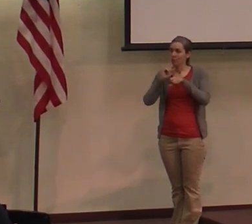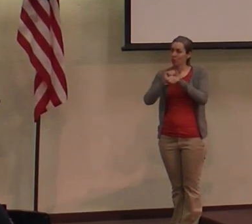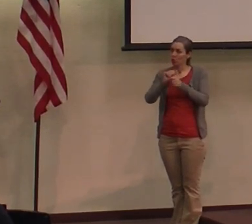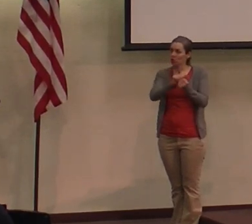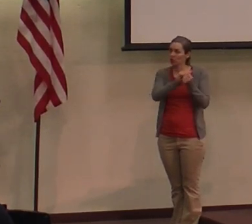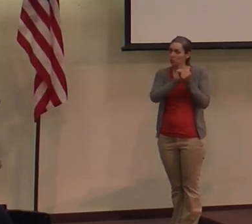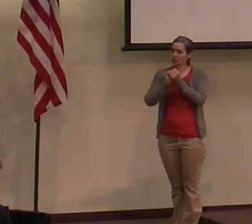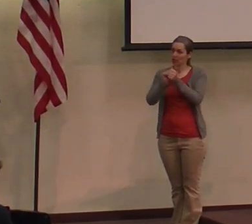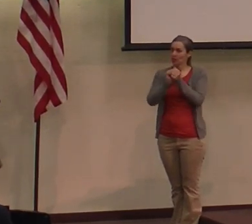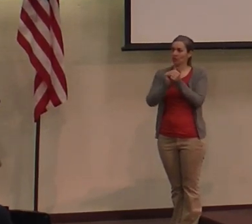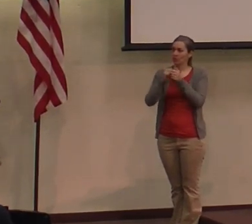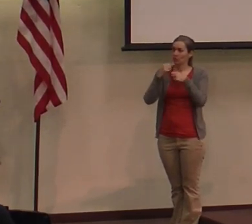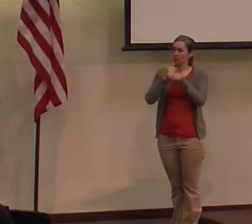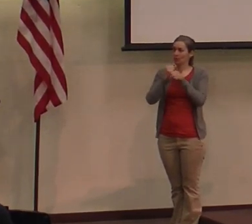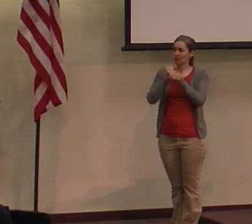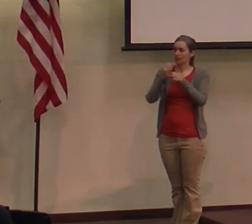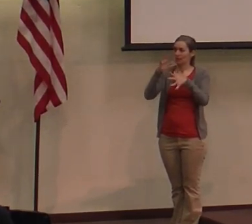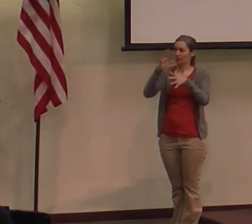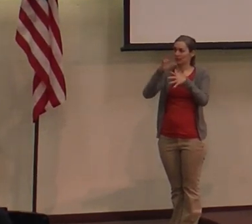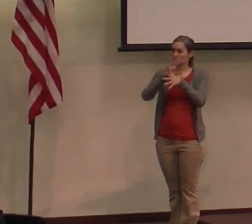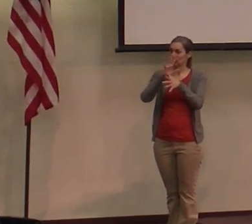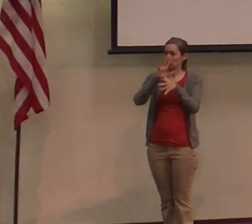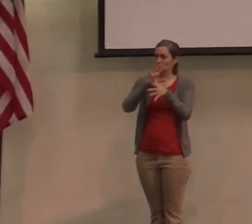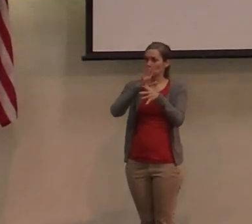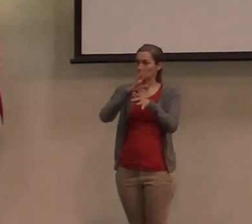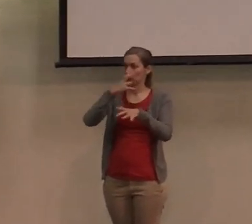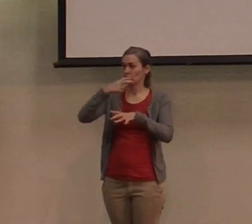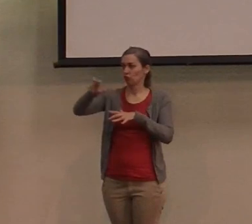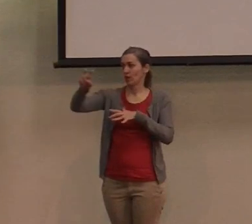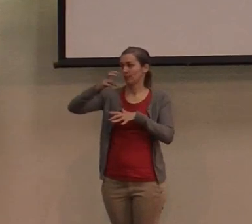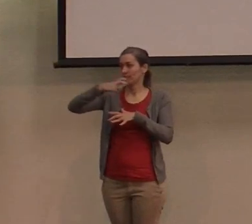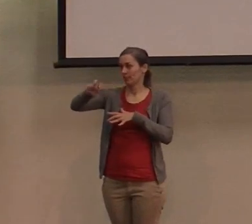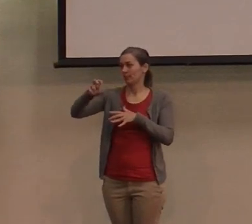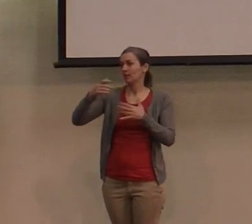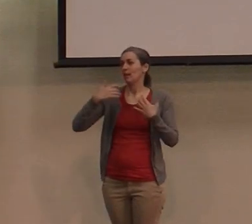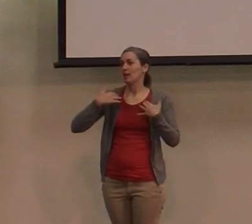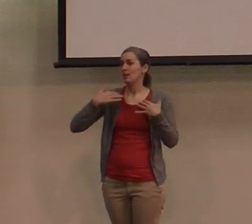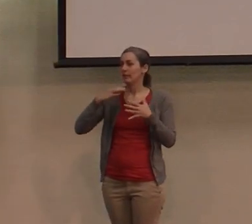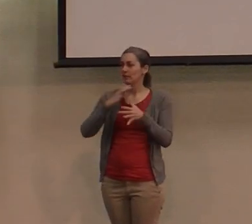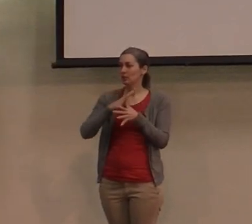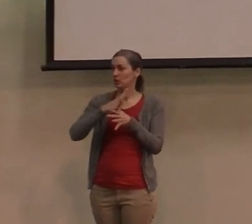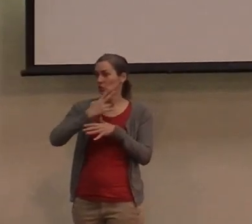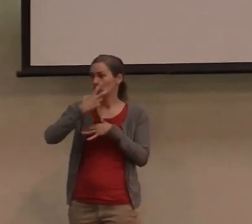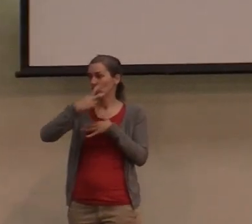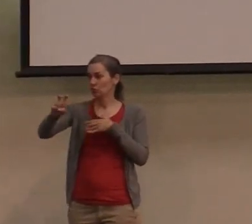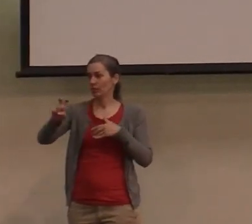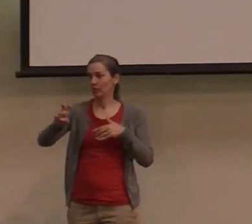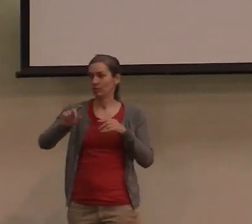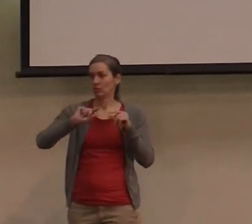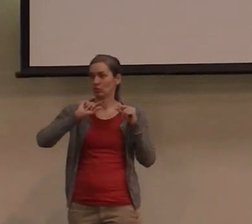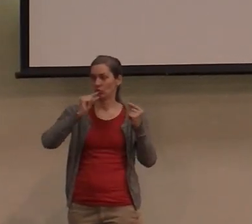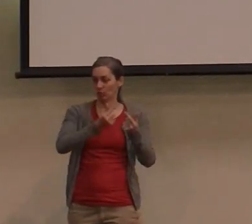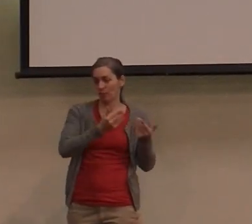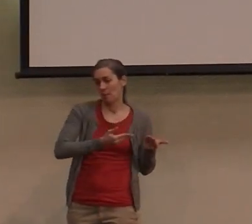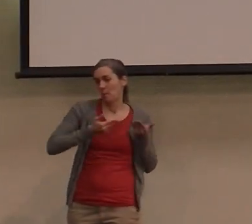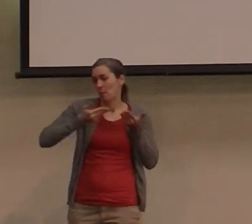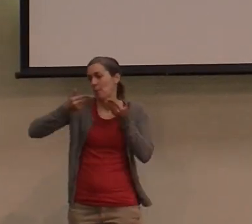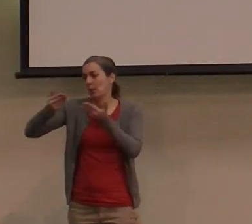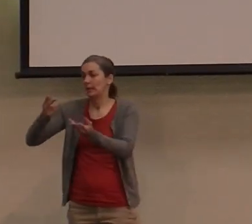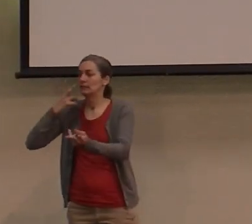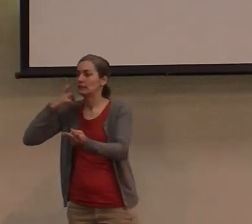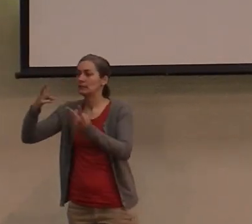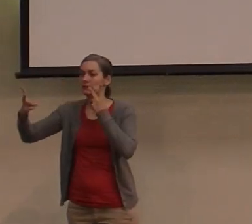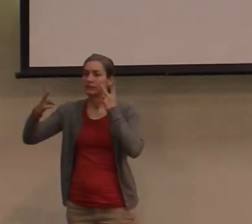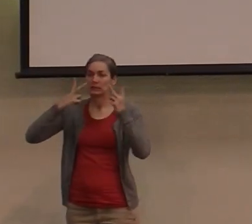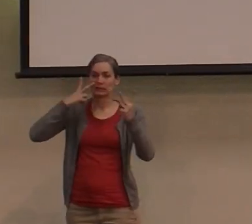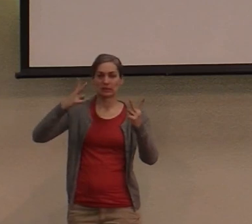to create senior trips. And we had a senior trip where we took groups of people there to see it, and they're